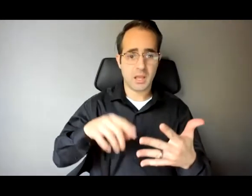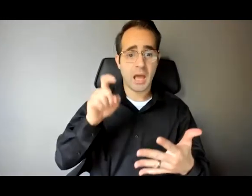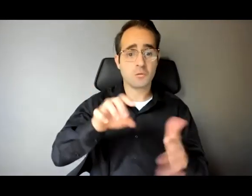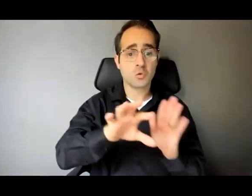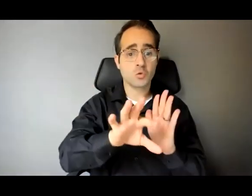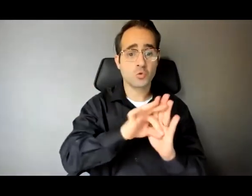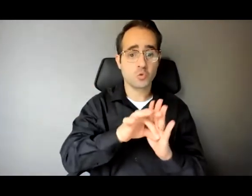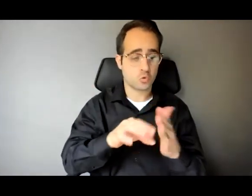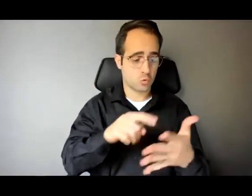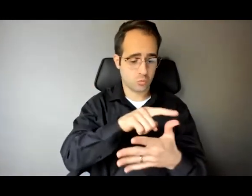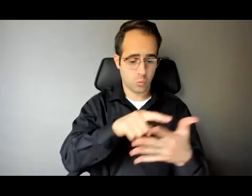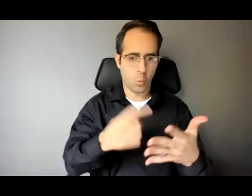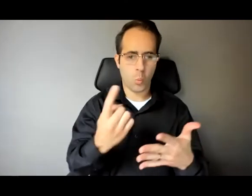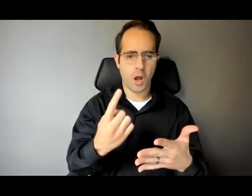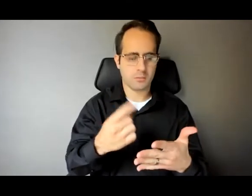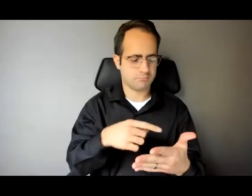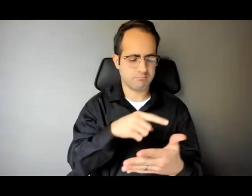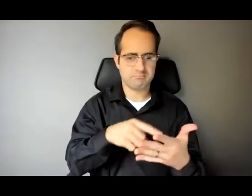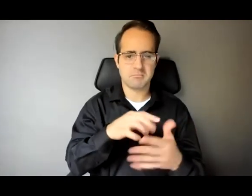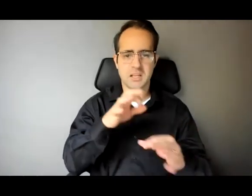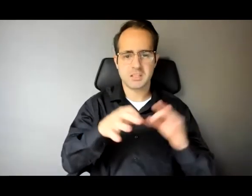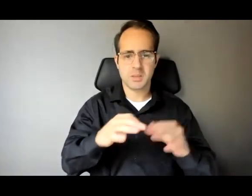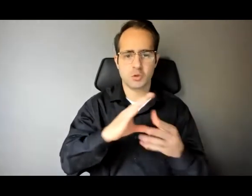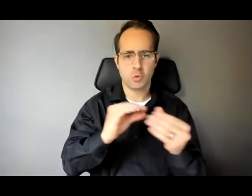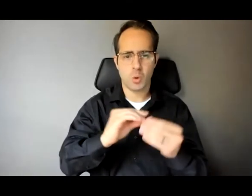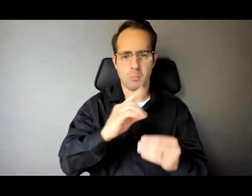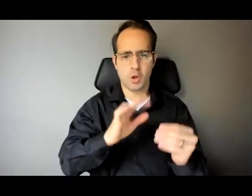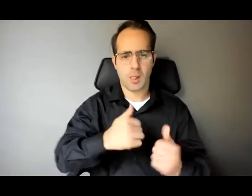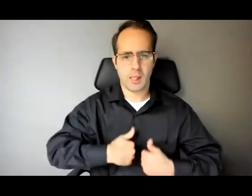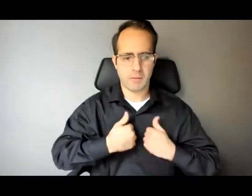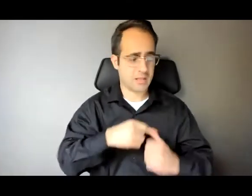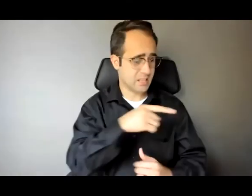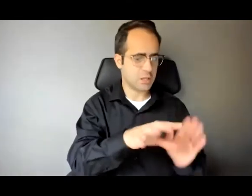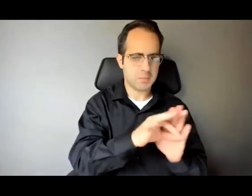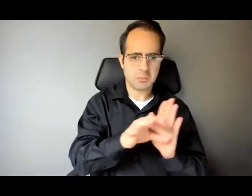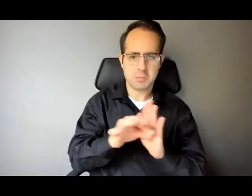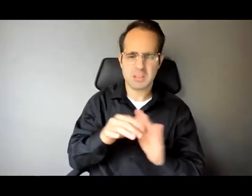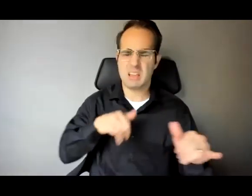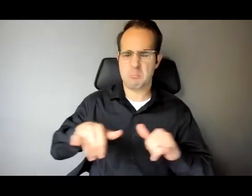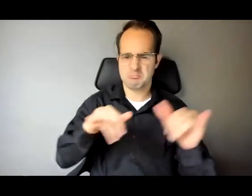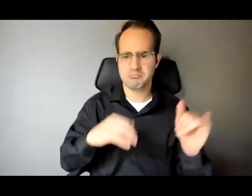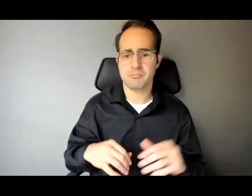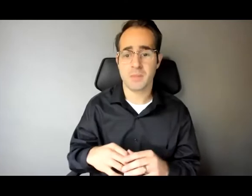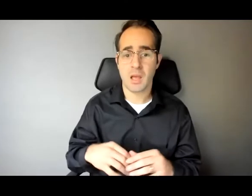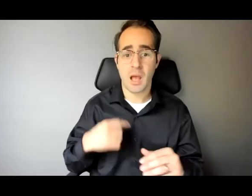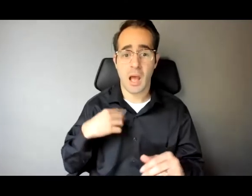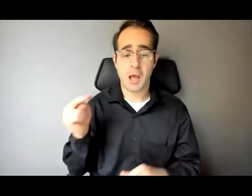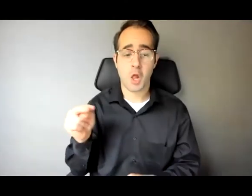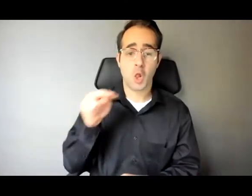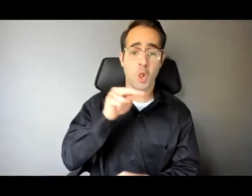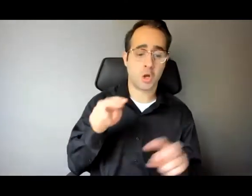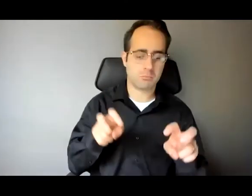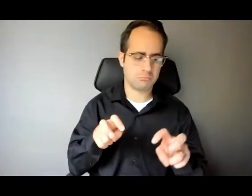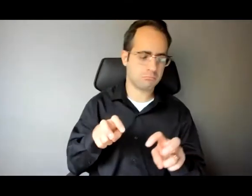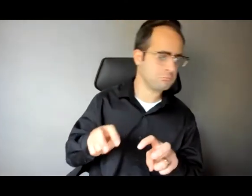your life and the cards had pictures on and he chose his five cards I chose mine other people chose their cards and as I peeked over to him I